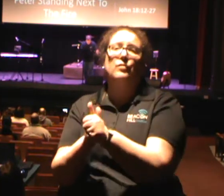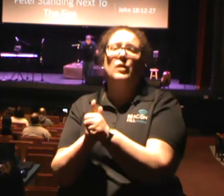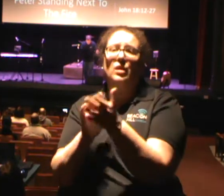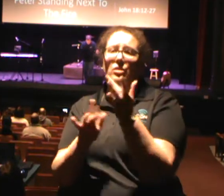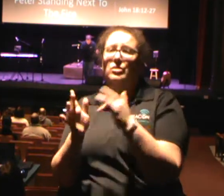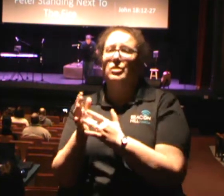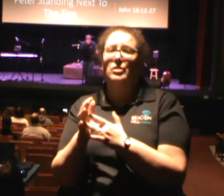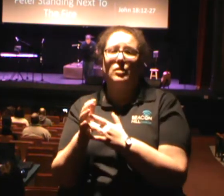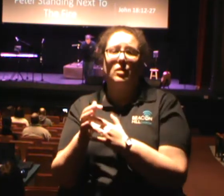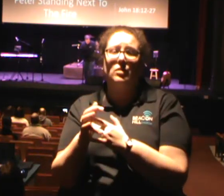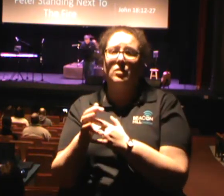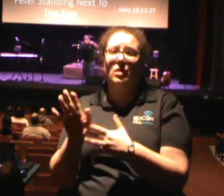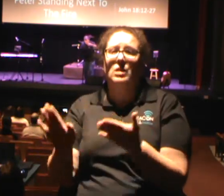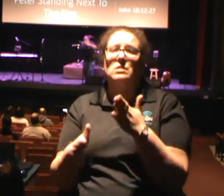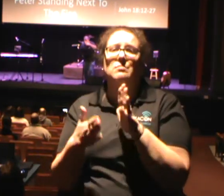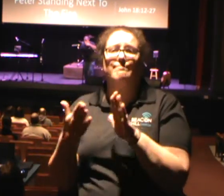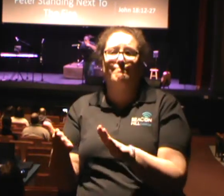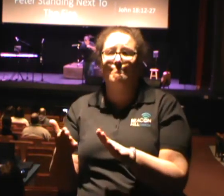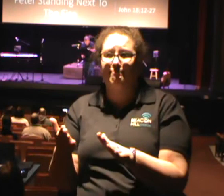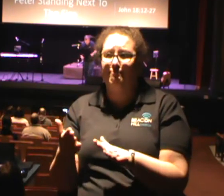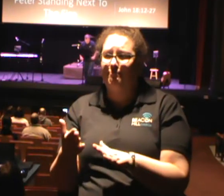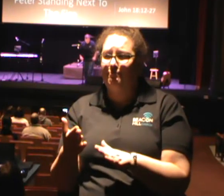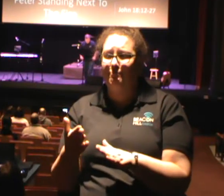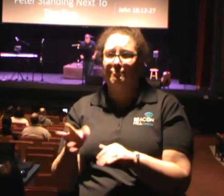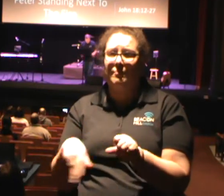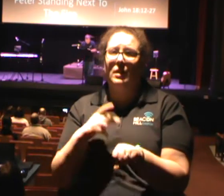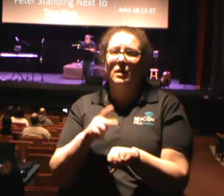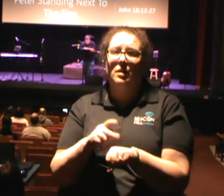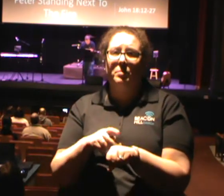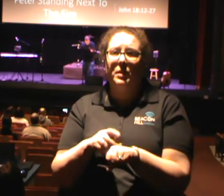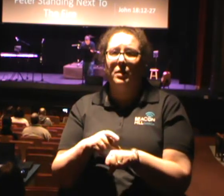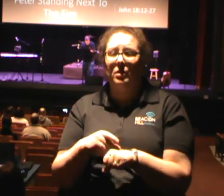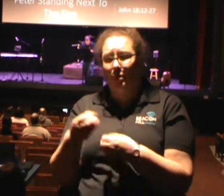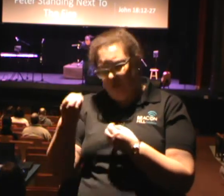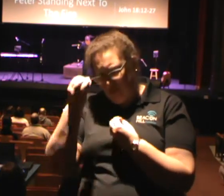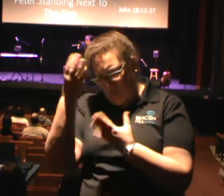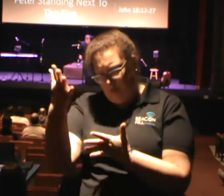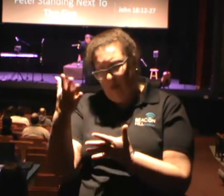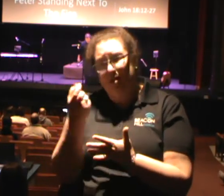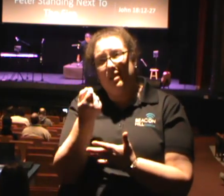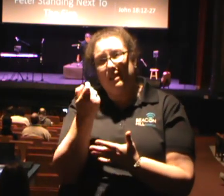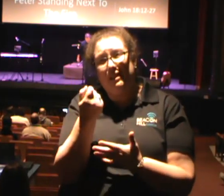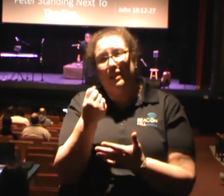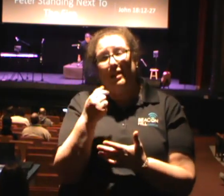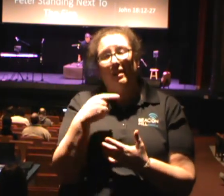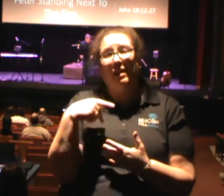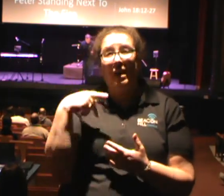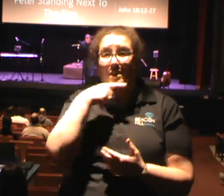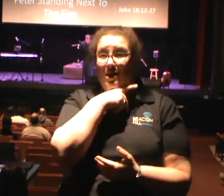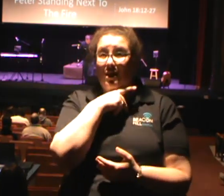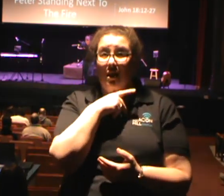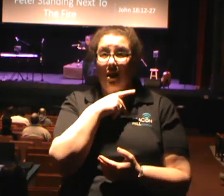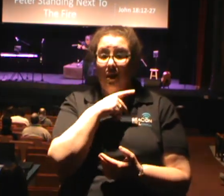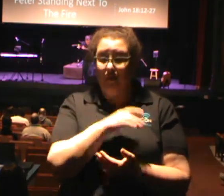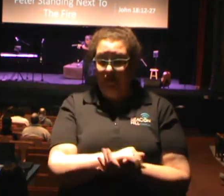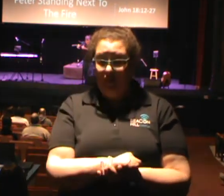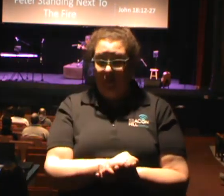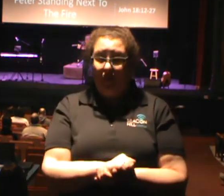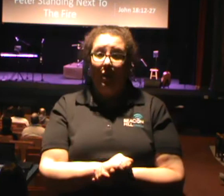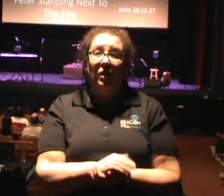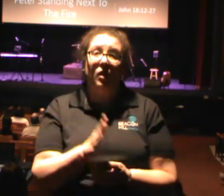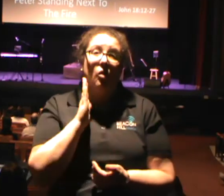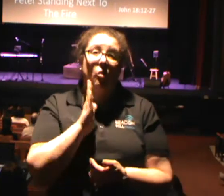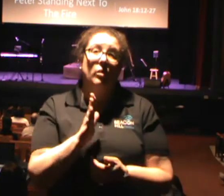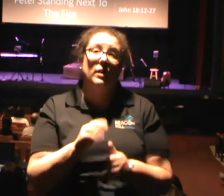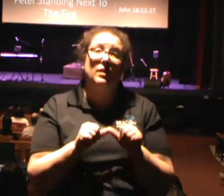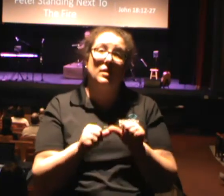the point of death. Peter just told a little lie. Now his integrity was at stake. Would he be all that he said he